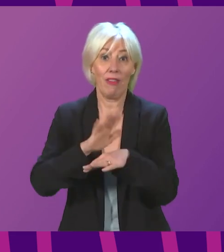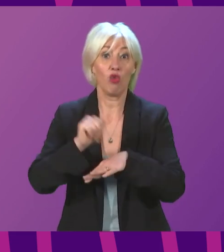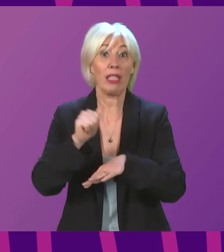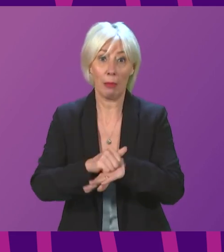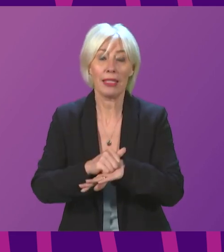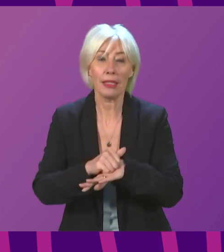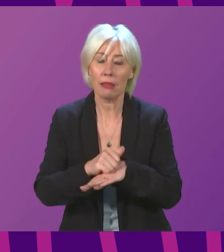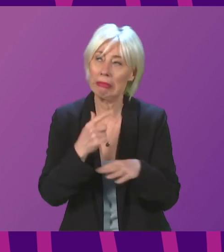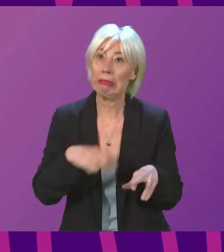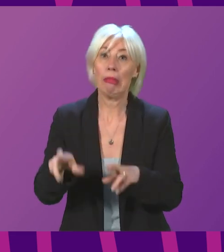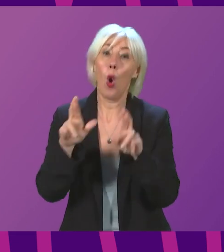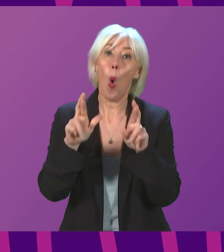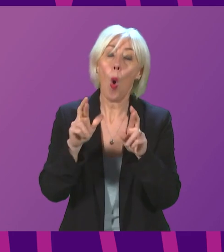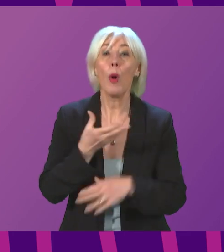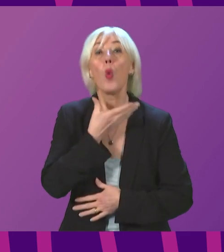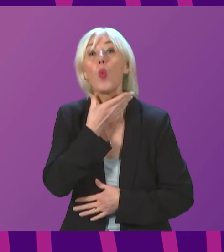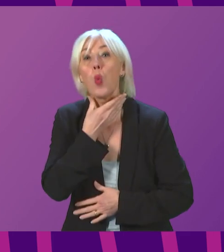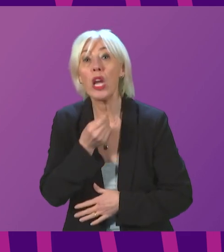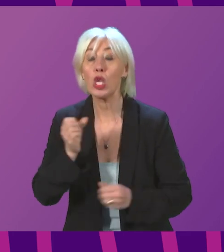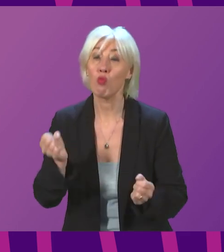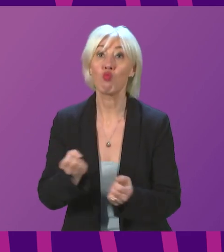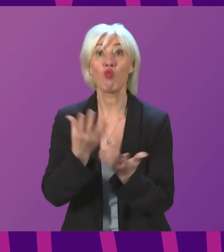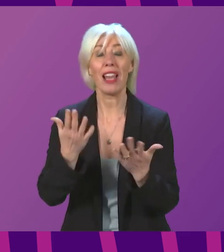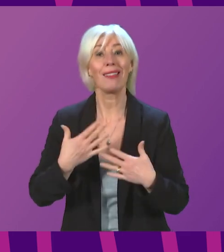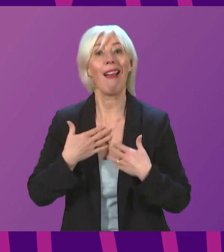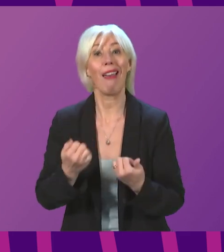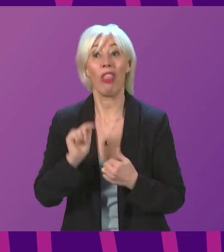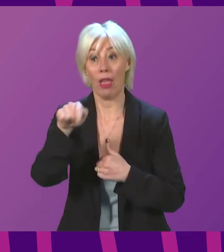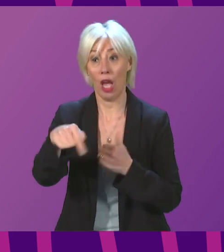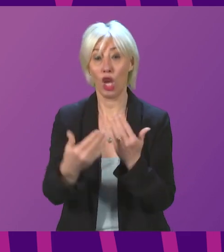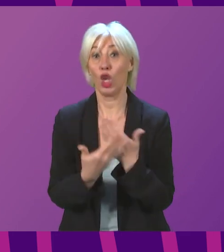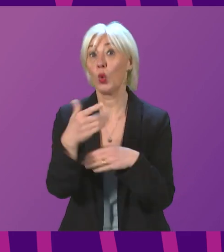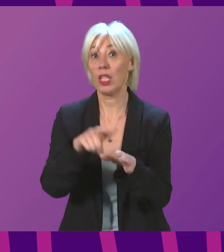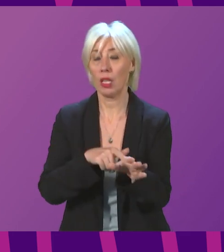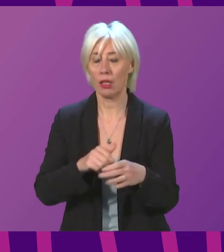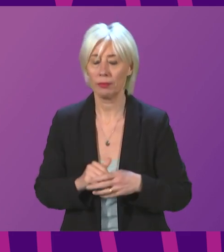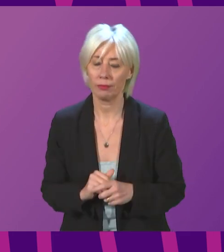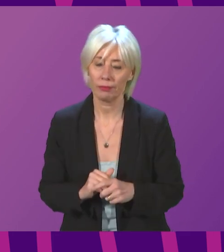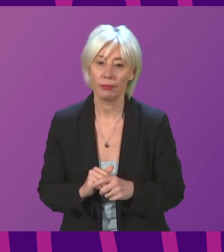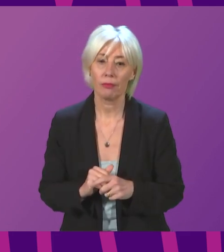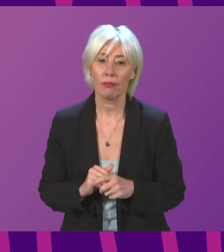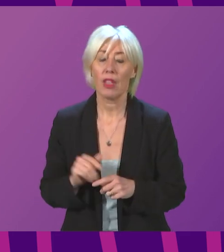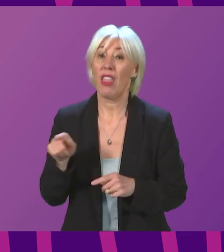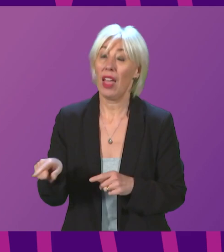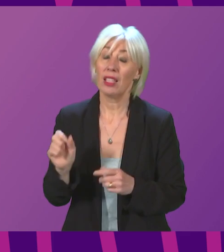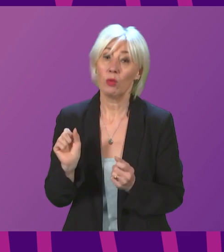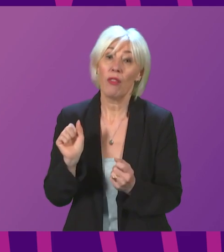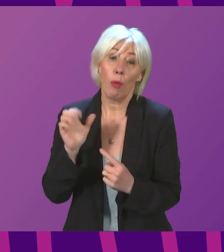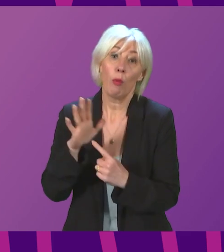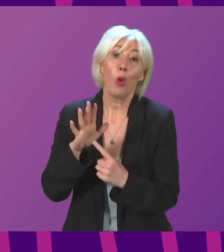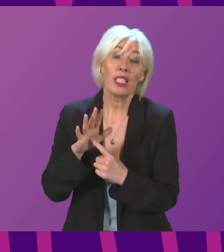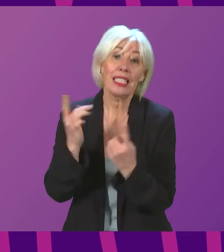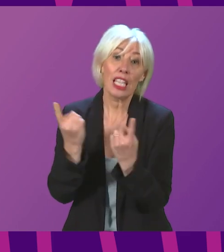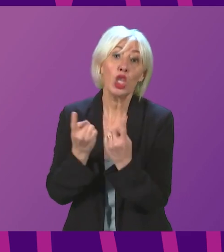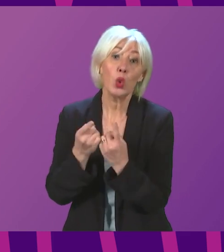we all hope and wish for a much brighter and healthier New Year. I think this is one of the most important issues